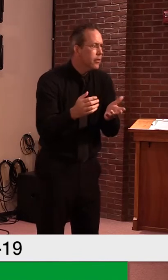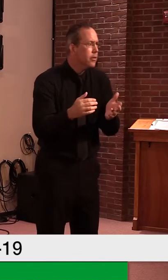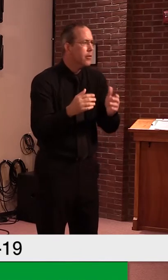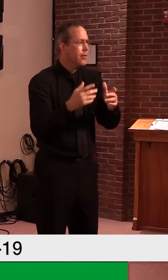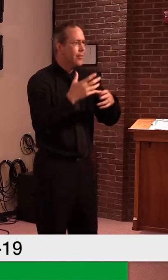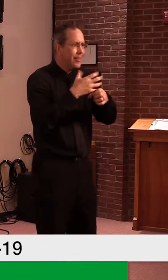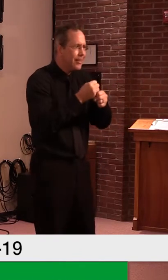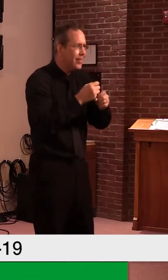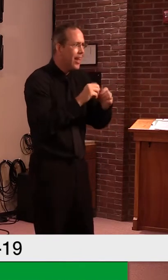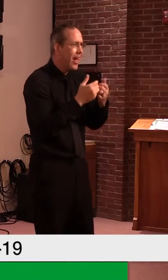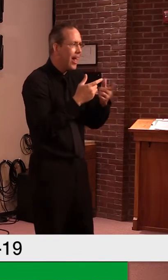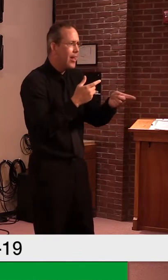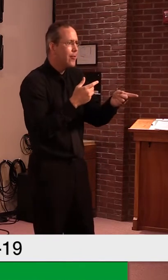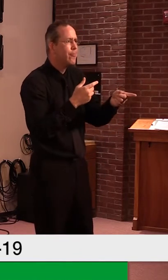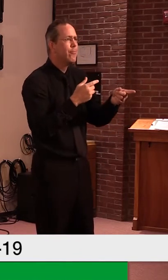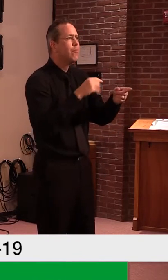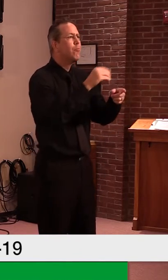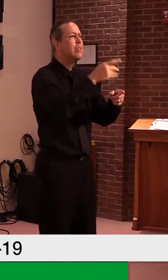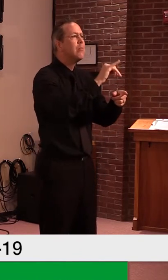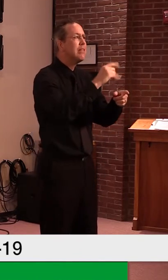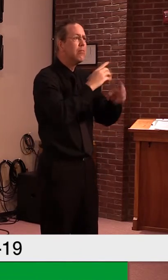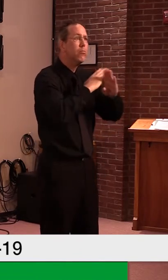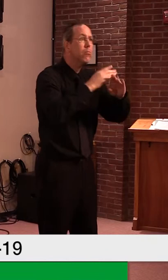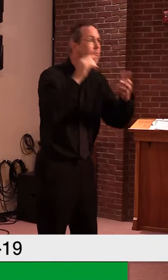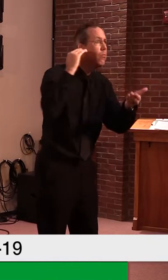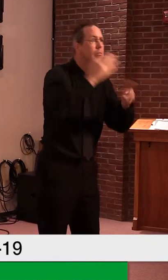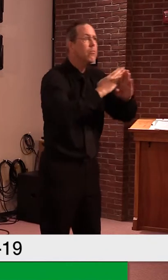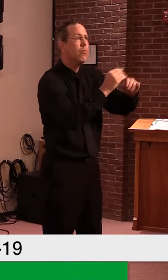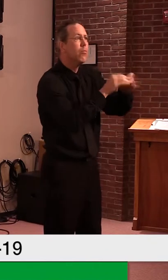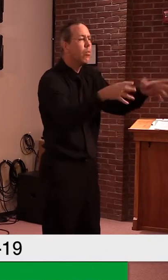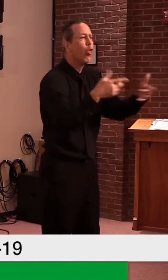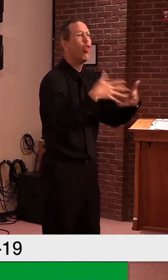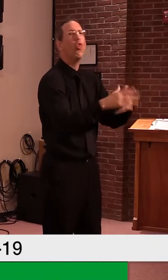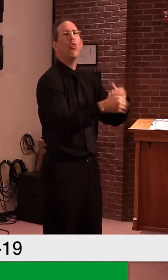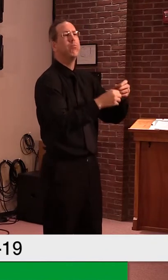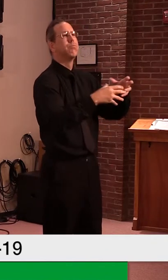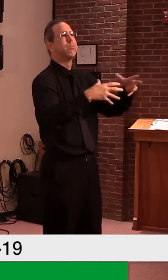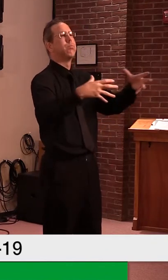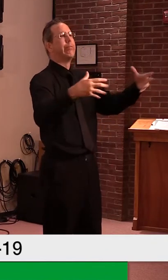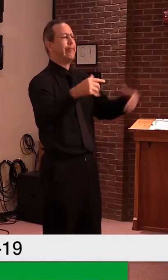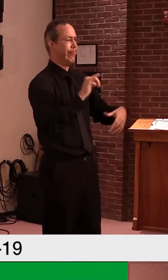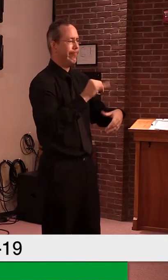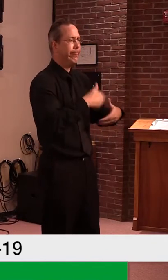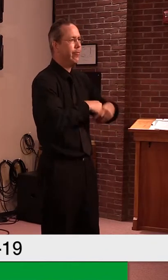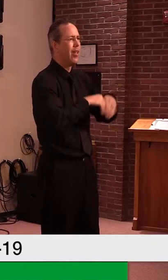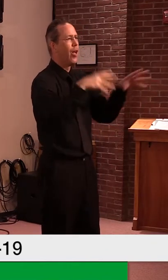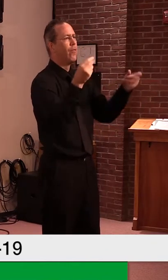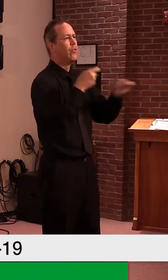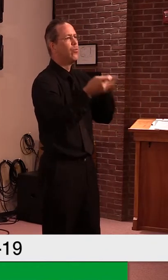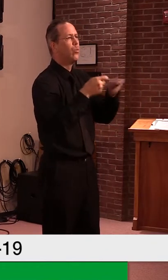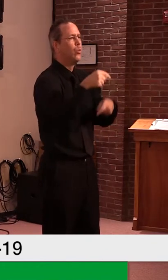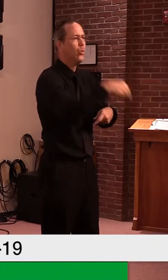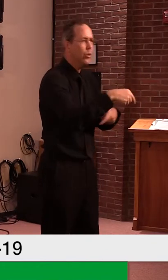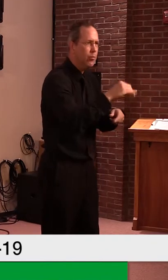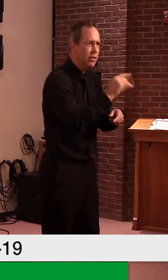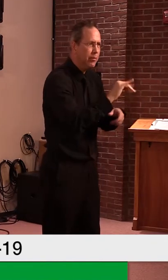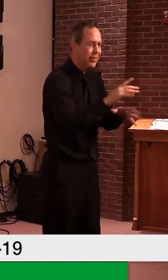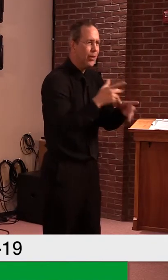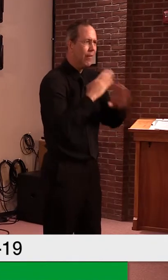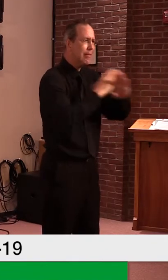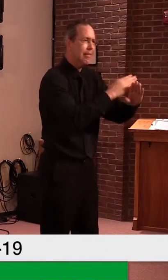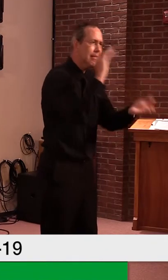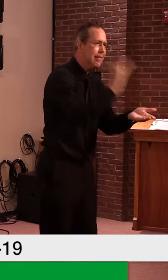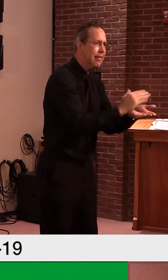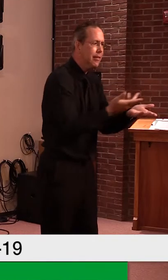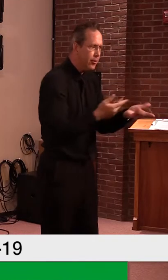prisons. So, uh, as the governor said, I think, um, the contractor was slow to implement the Vermont